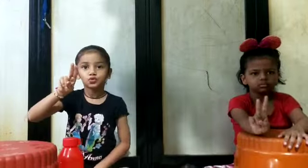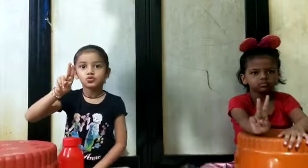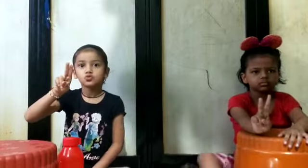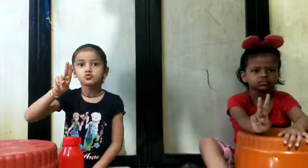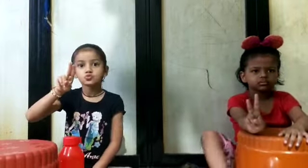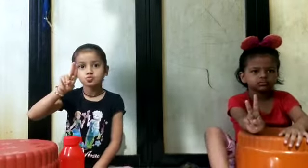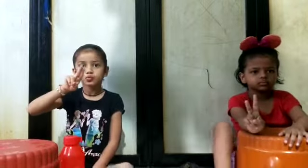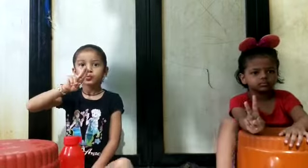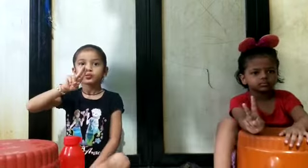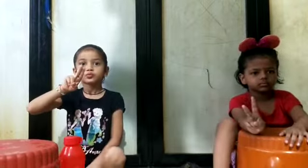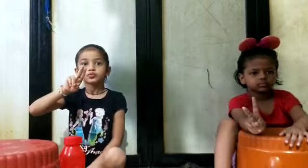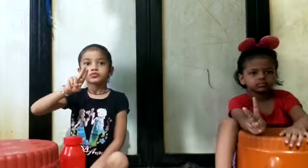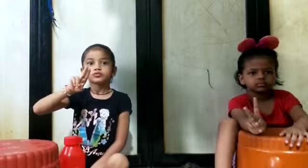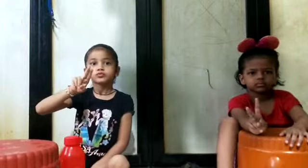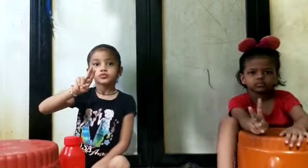2, 2's are 4.